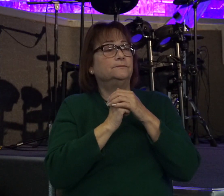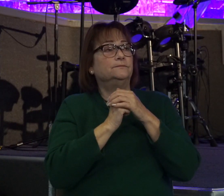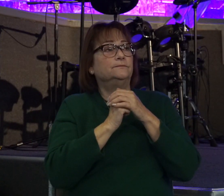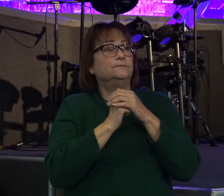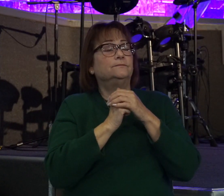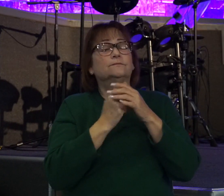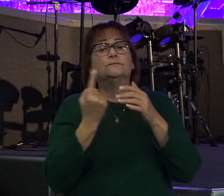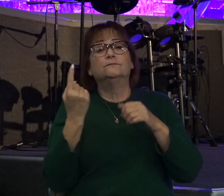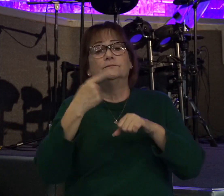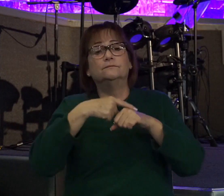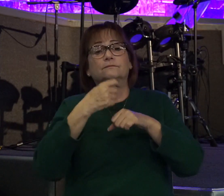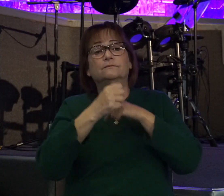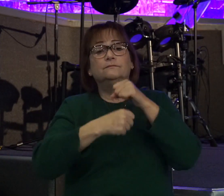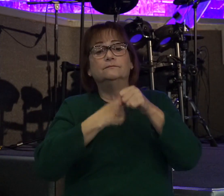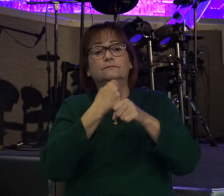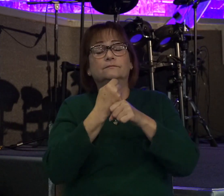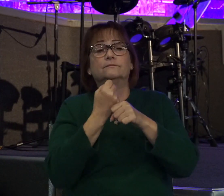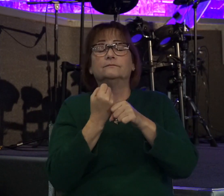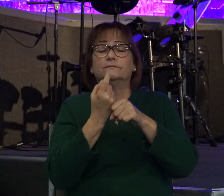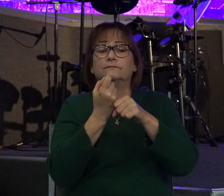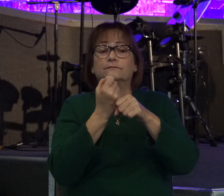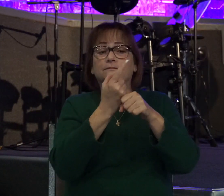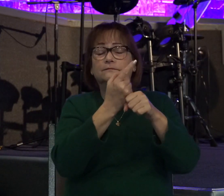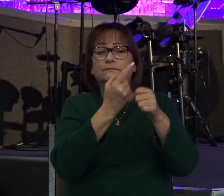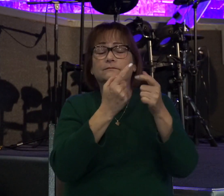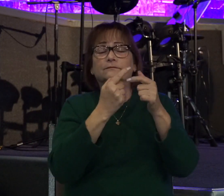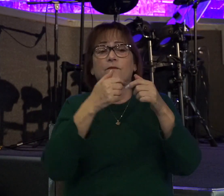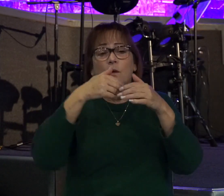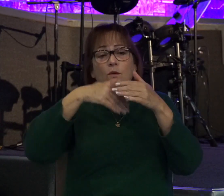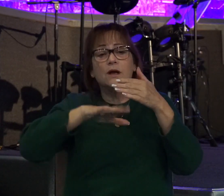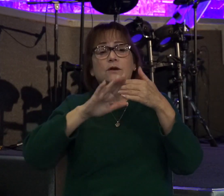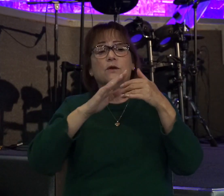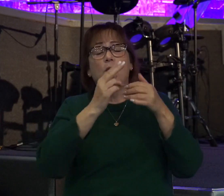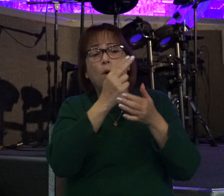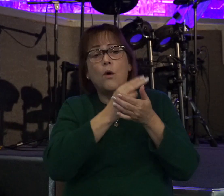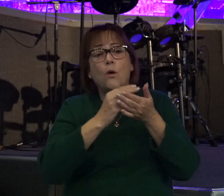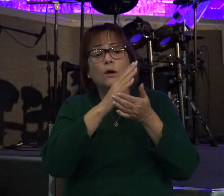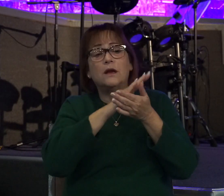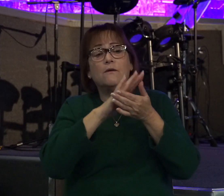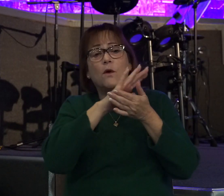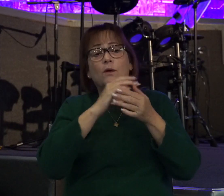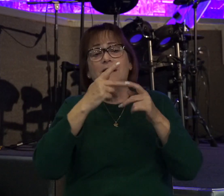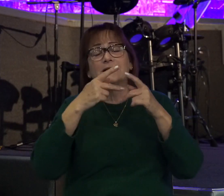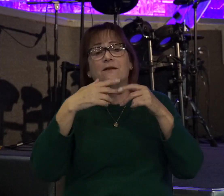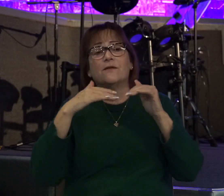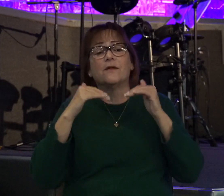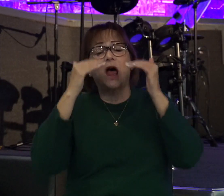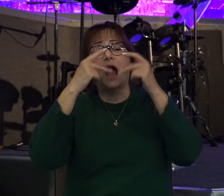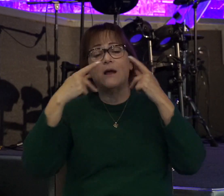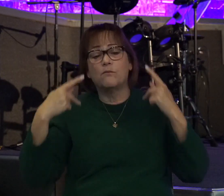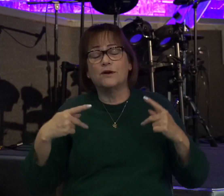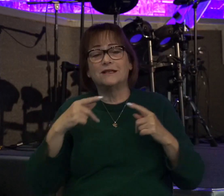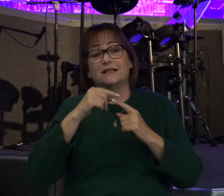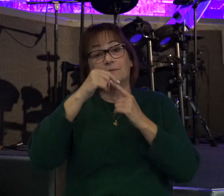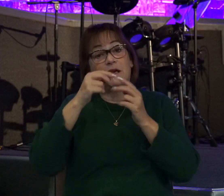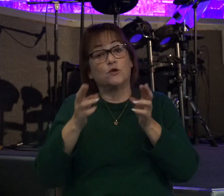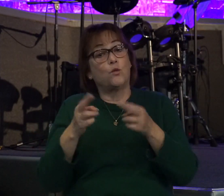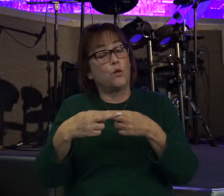the high priest would enter into the Holy of Holies. A very special room. No one could go in it but the high